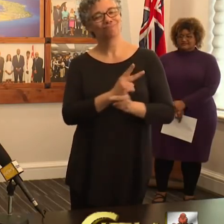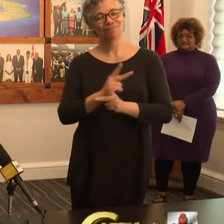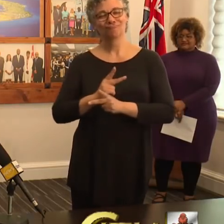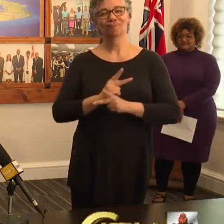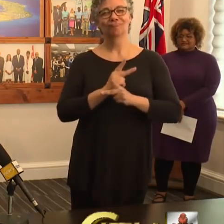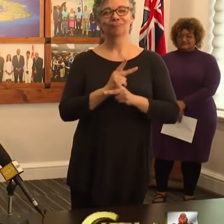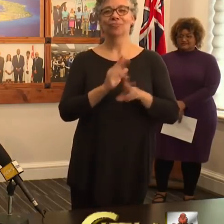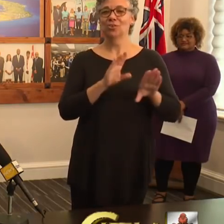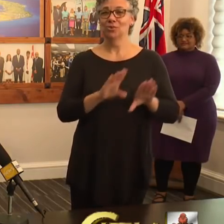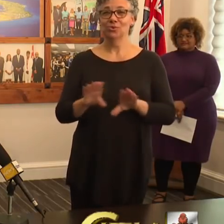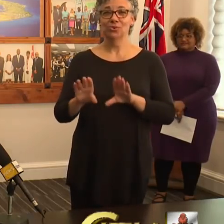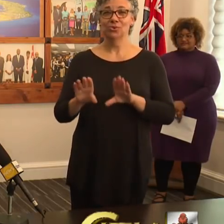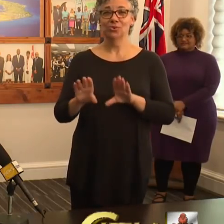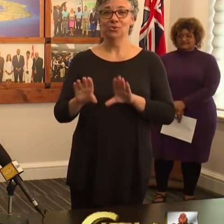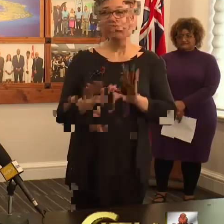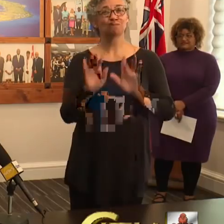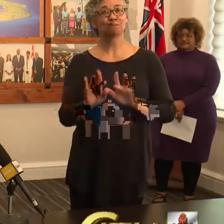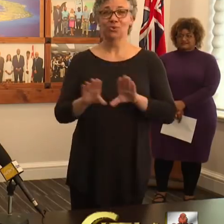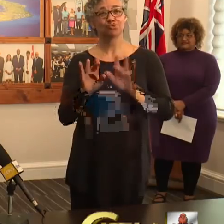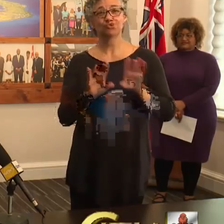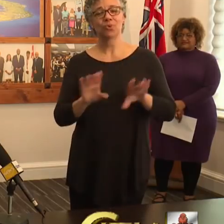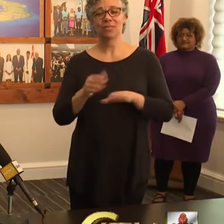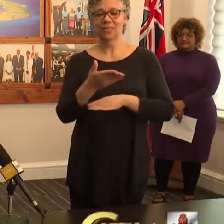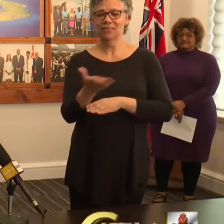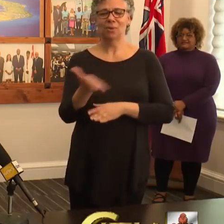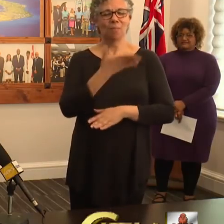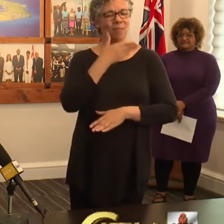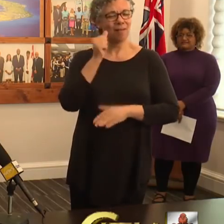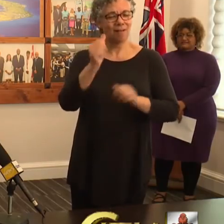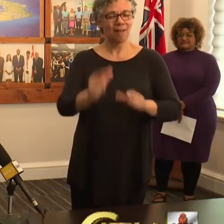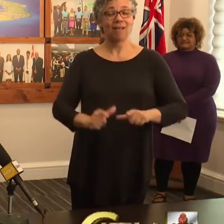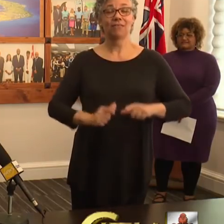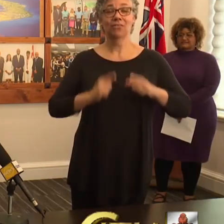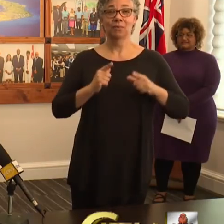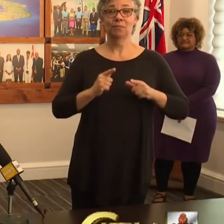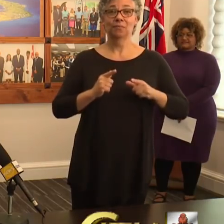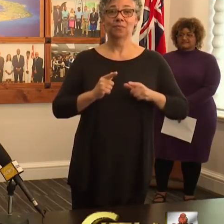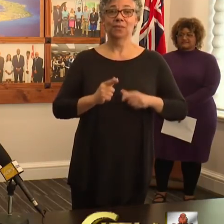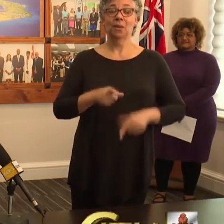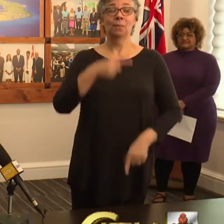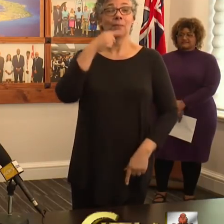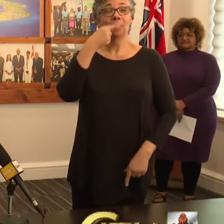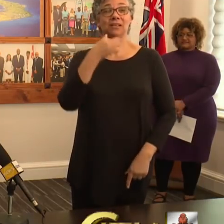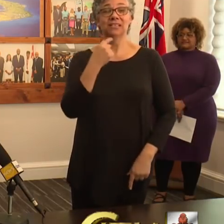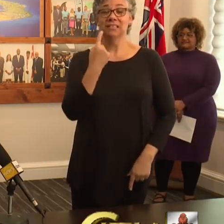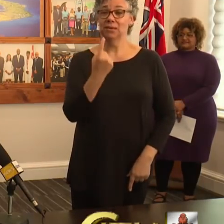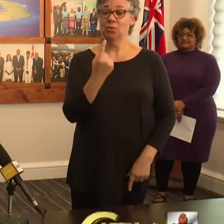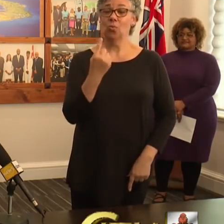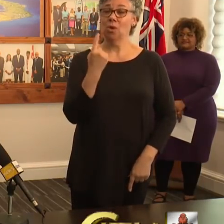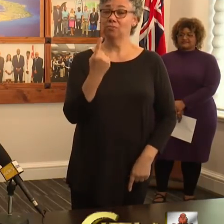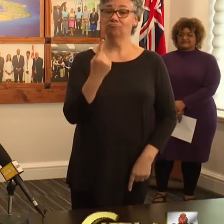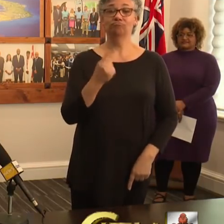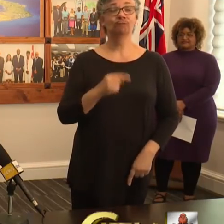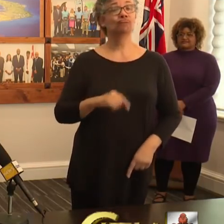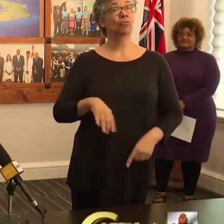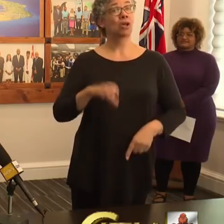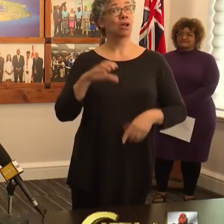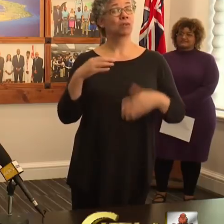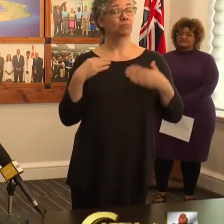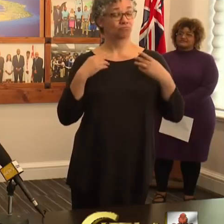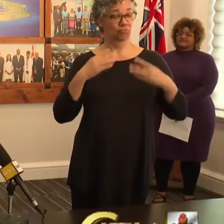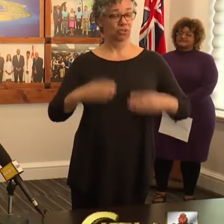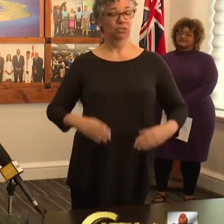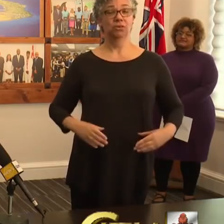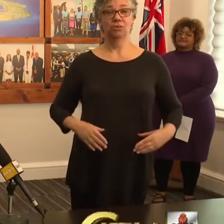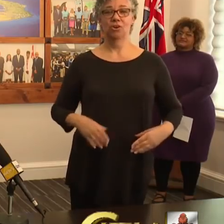They are doing things to better our lives. I would like to publicly acknowledge the kindness and compassion of one of our good corporate citizens. Earlier